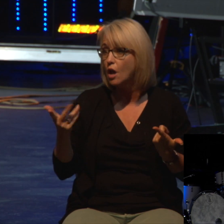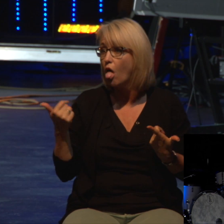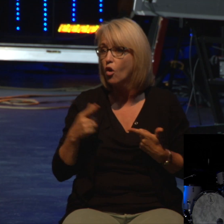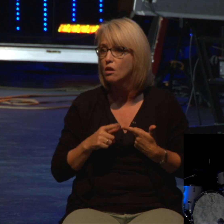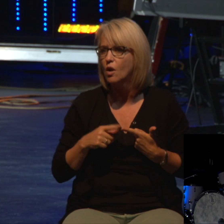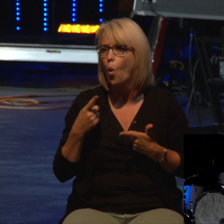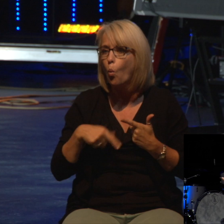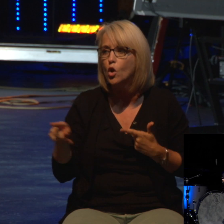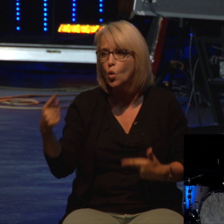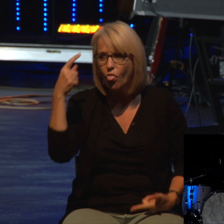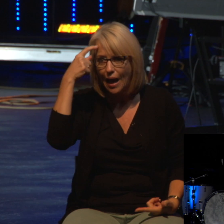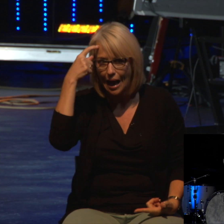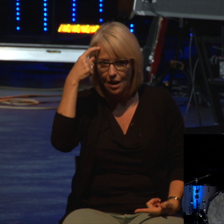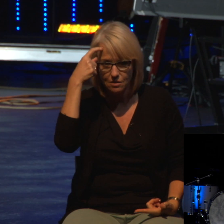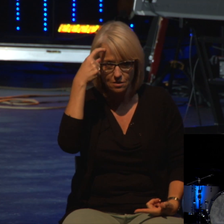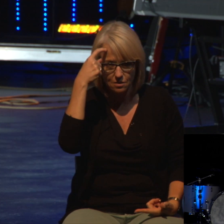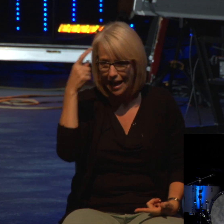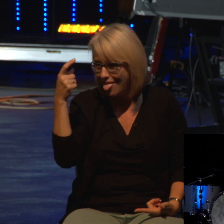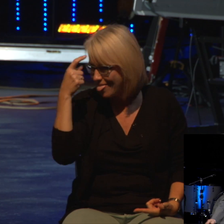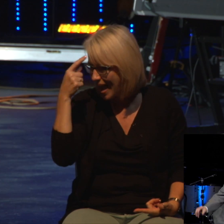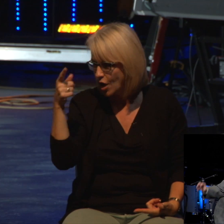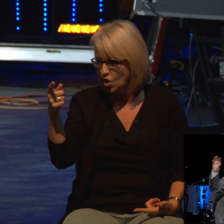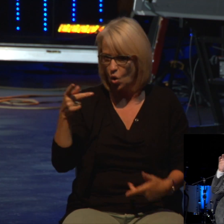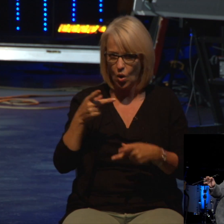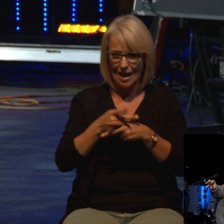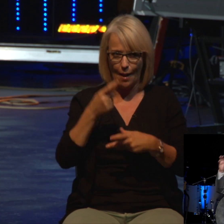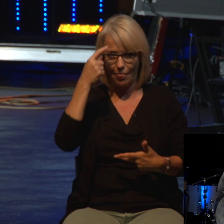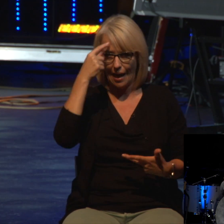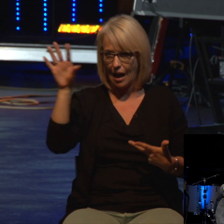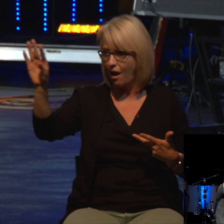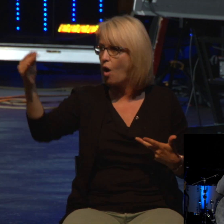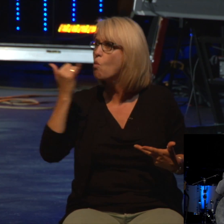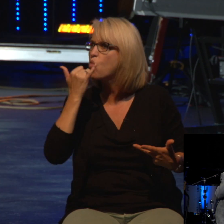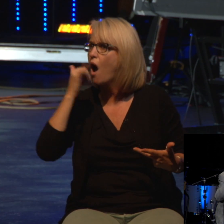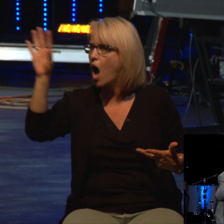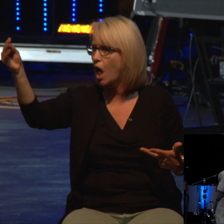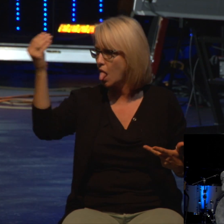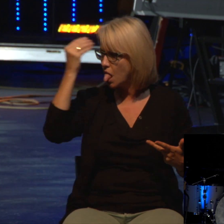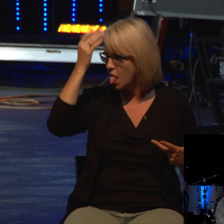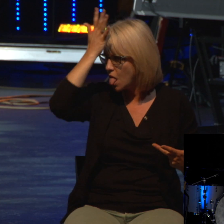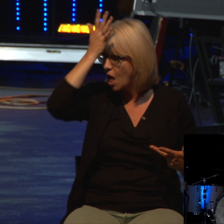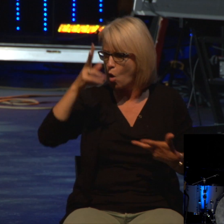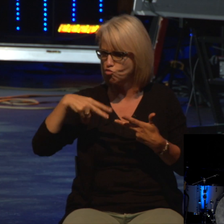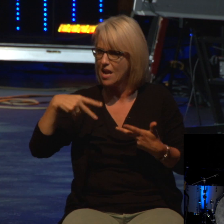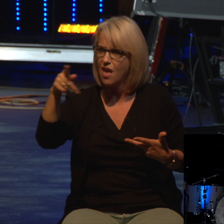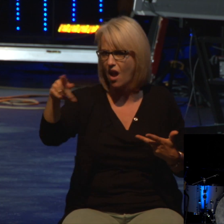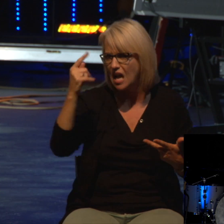And if you are the kind of person that keeps putting wrong stuff into your mind by what you read or by what